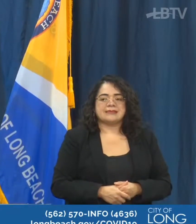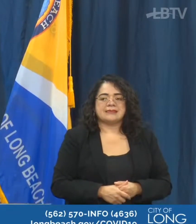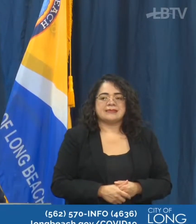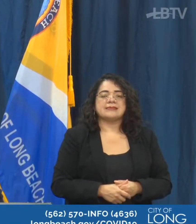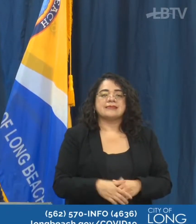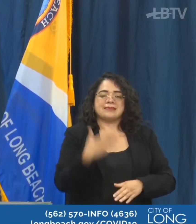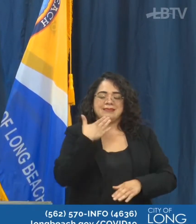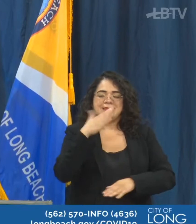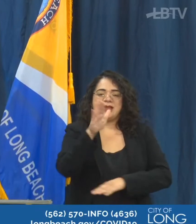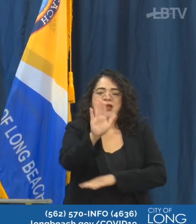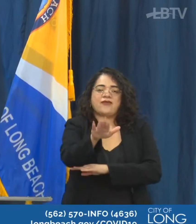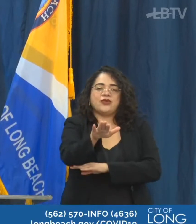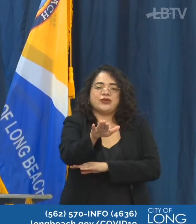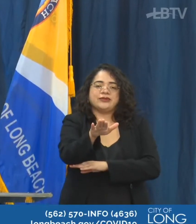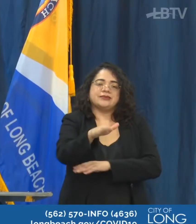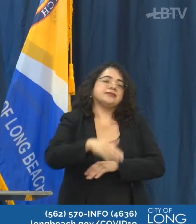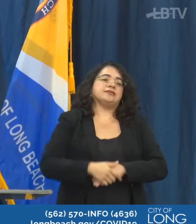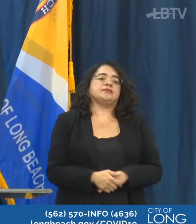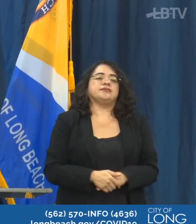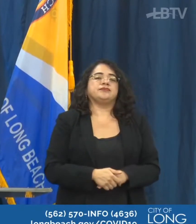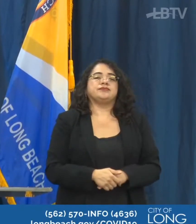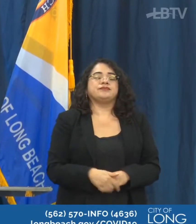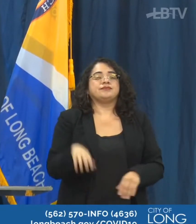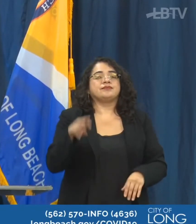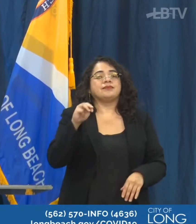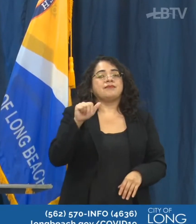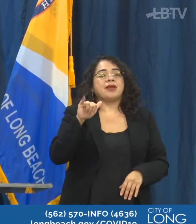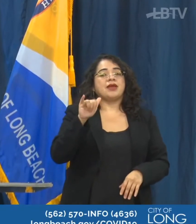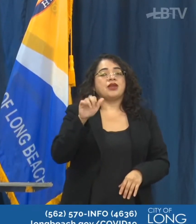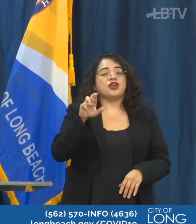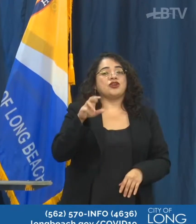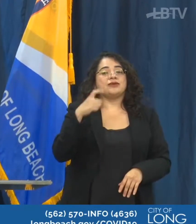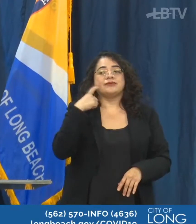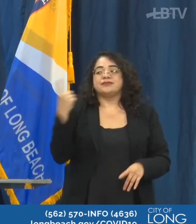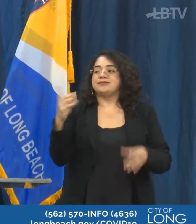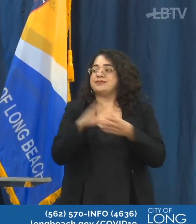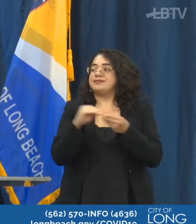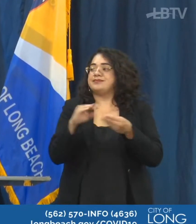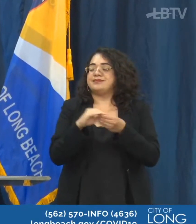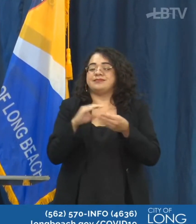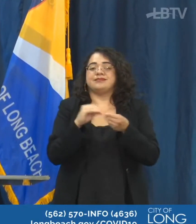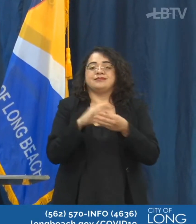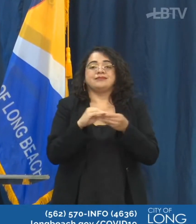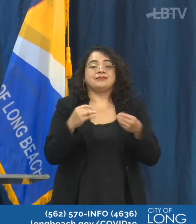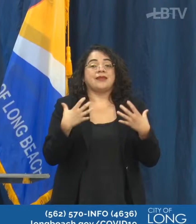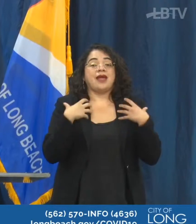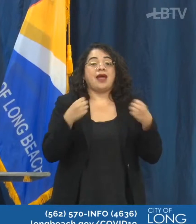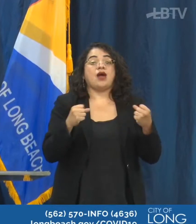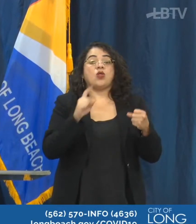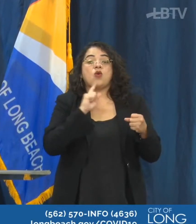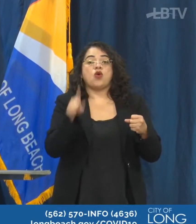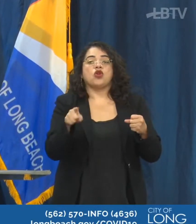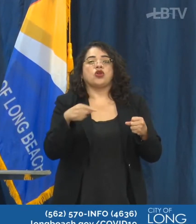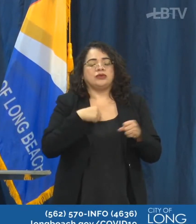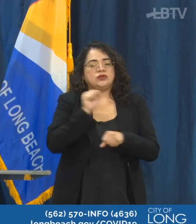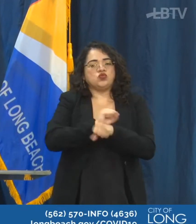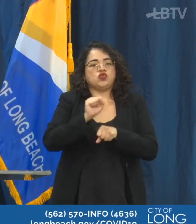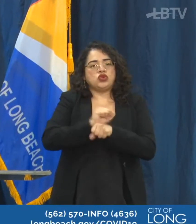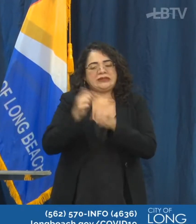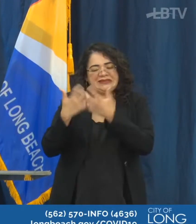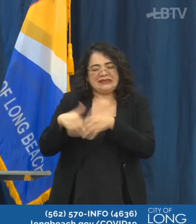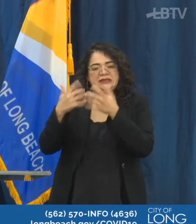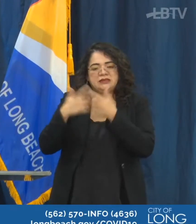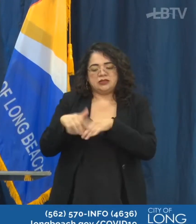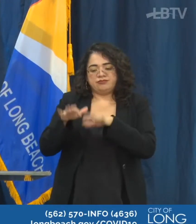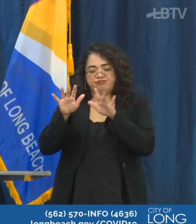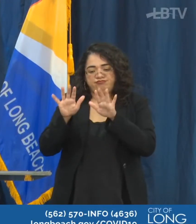Good afternoon. So as the mayor stated, we are updating the health order. We're working on that right now. They'll be effective